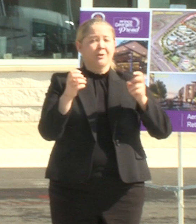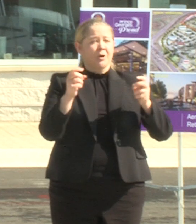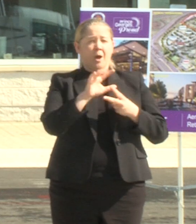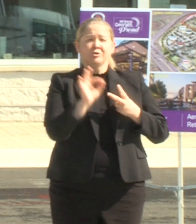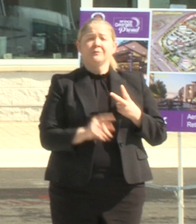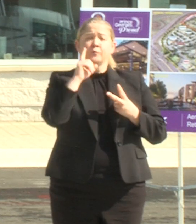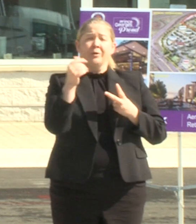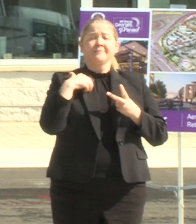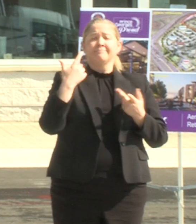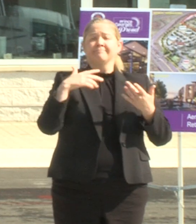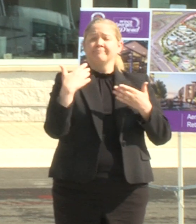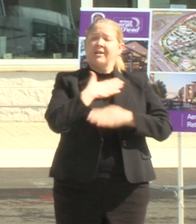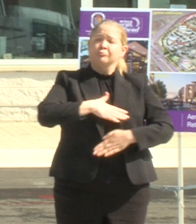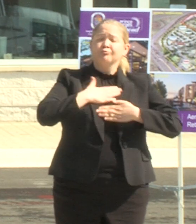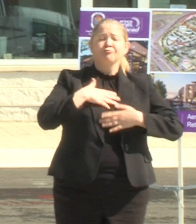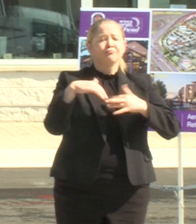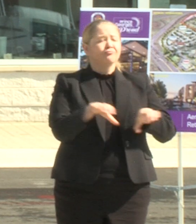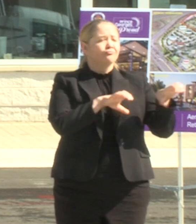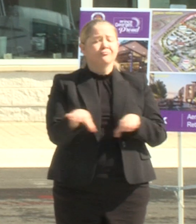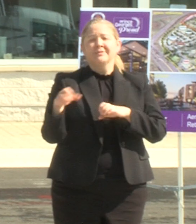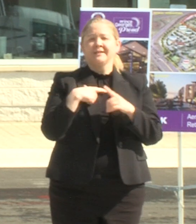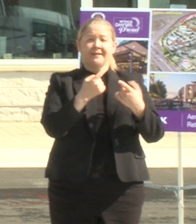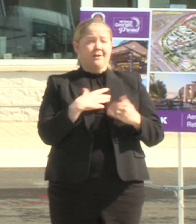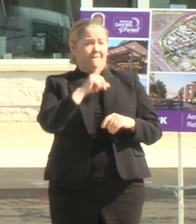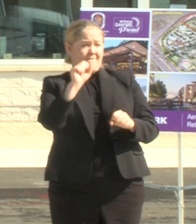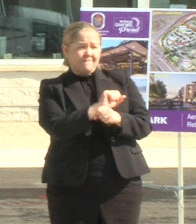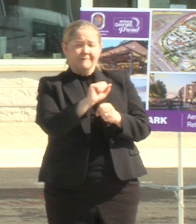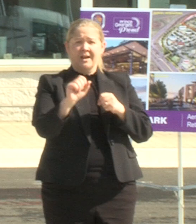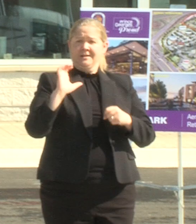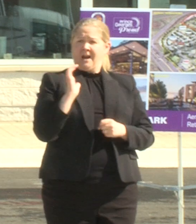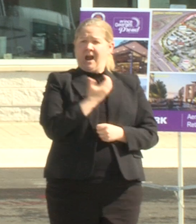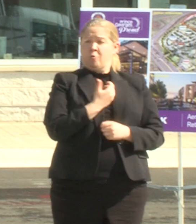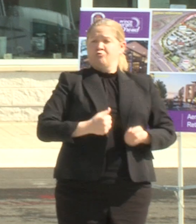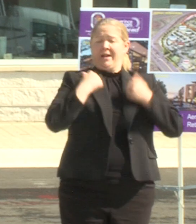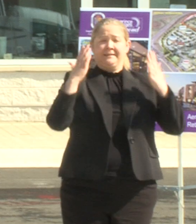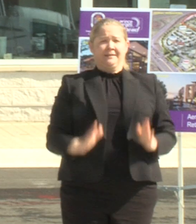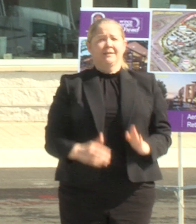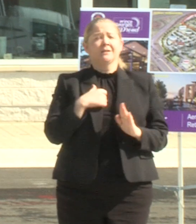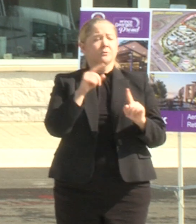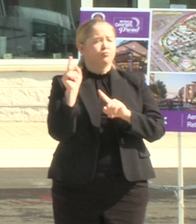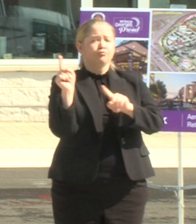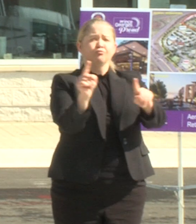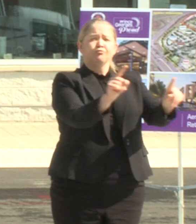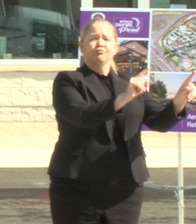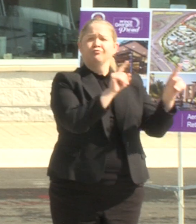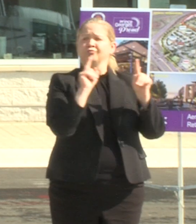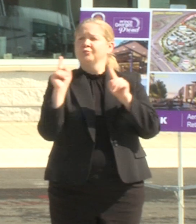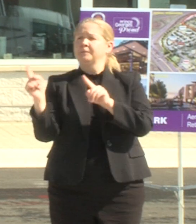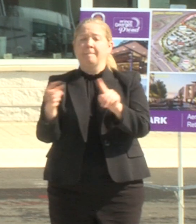fact our residents leave the county just to visit these places in Washington DC